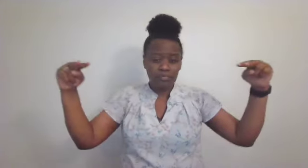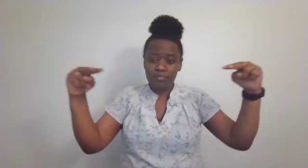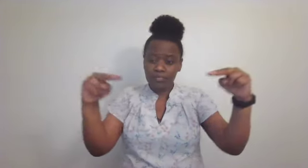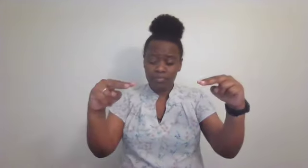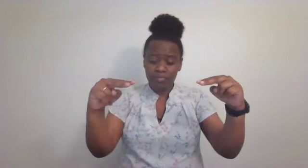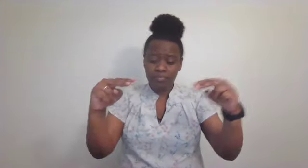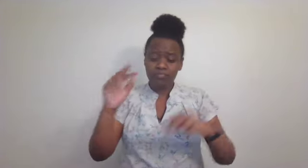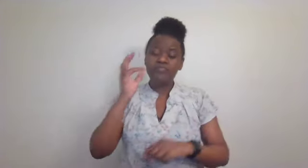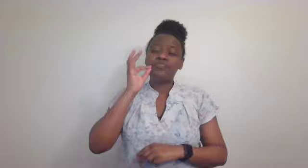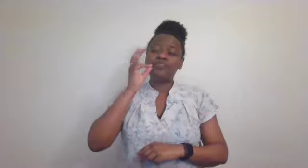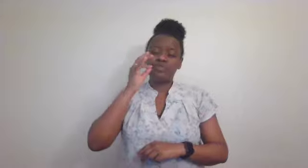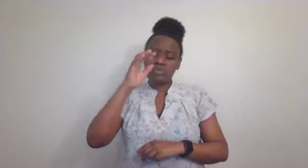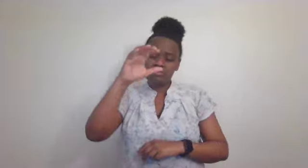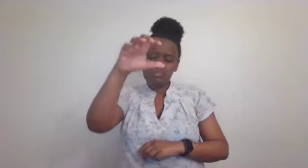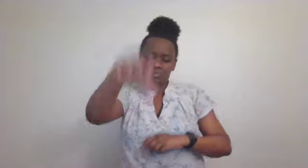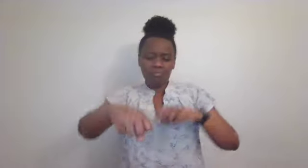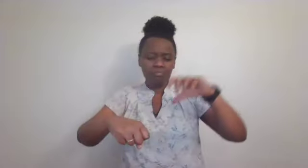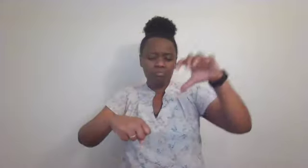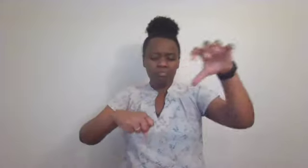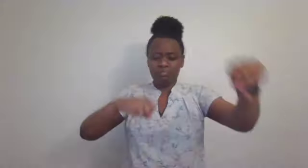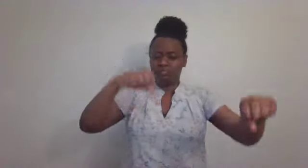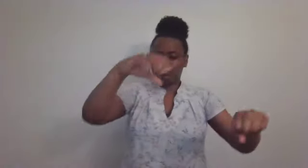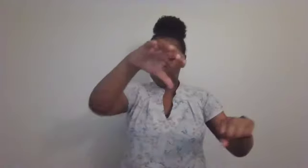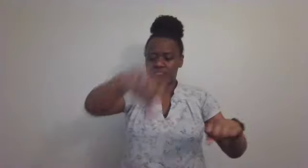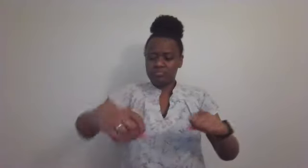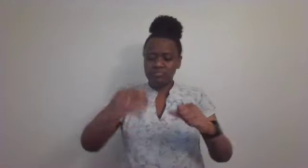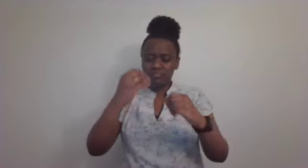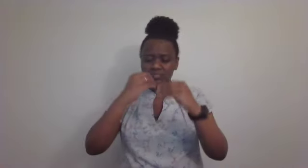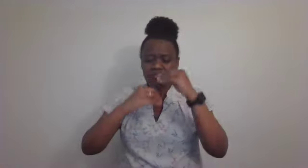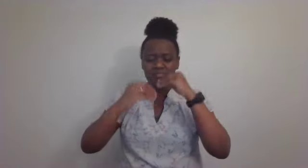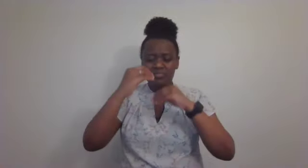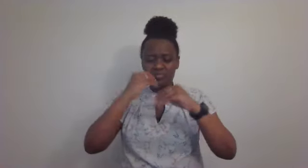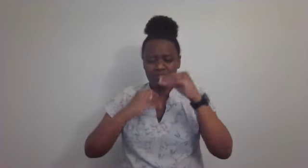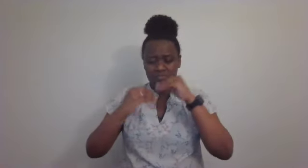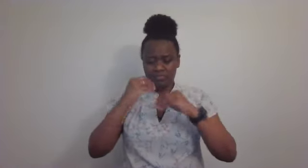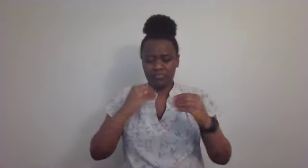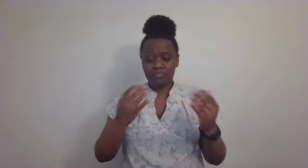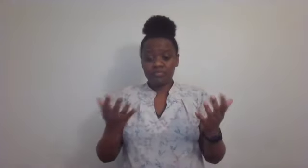so that every passerby plucks its fruit